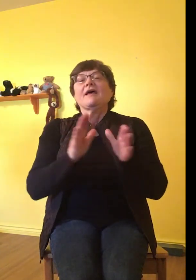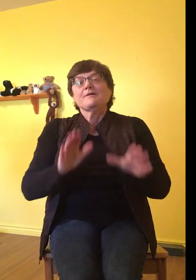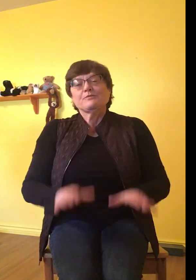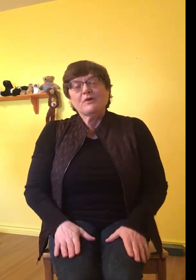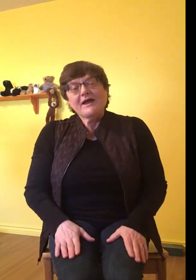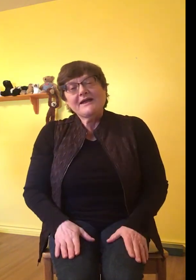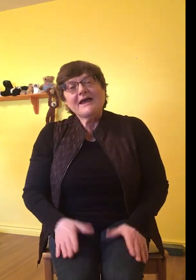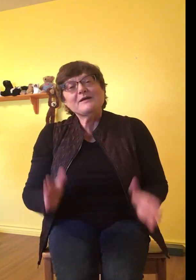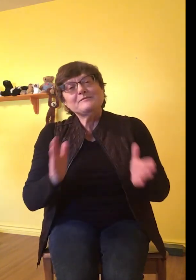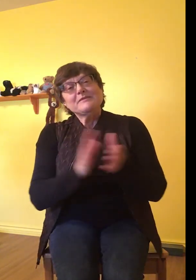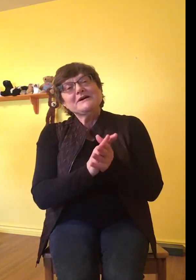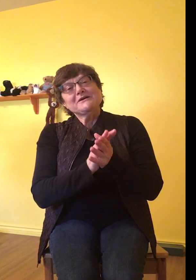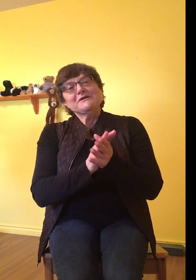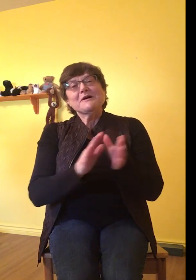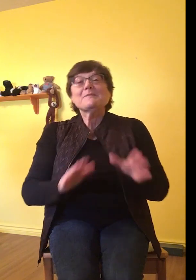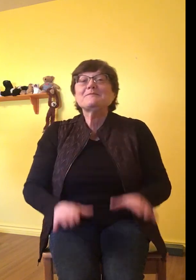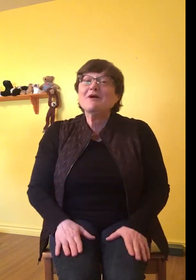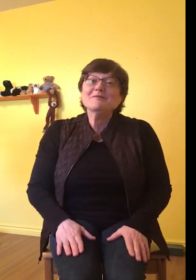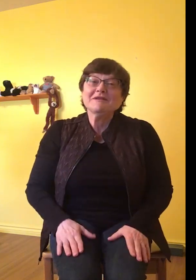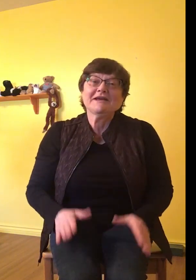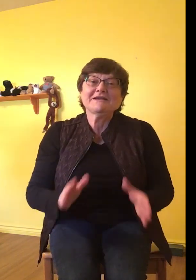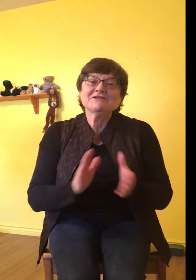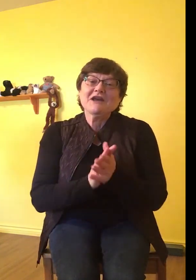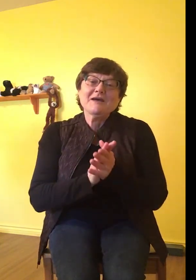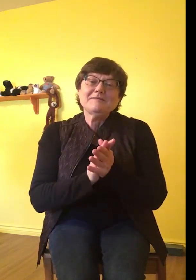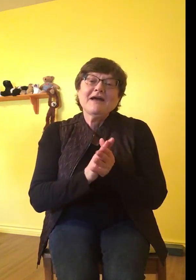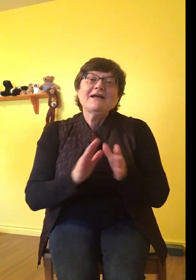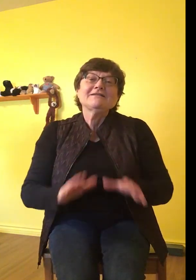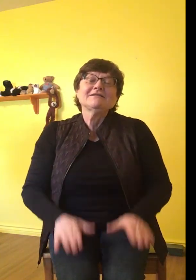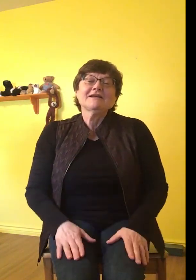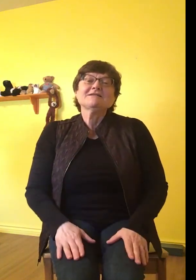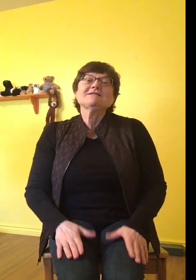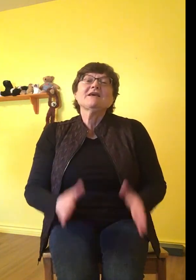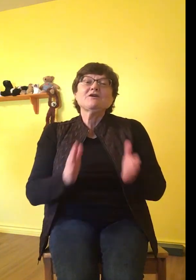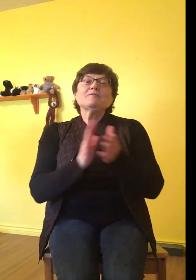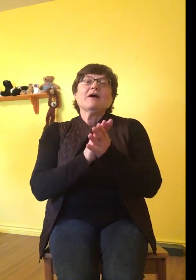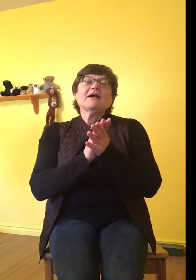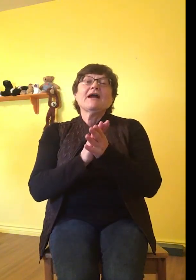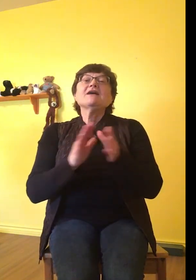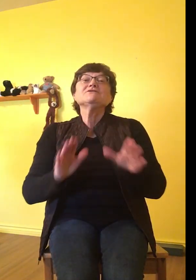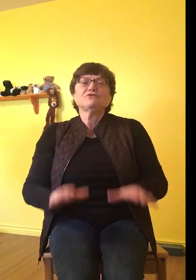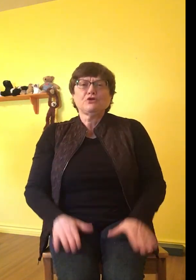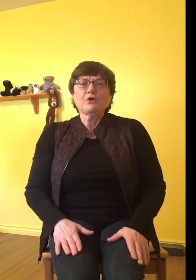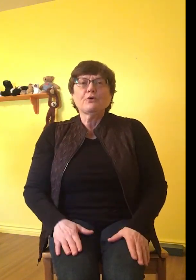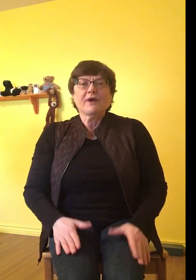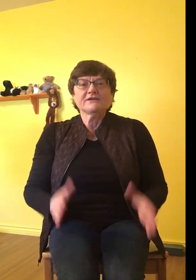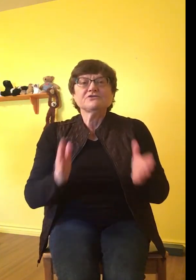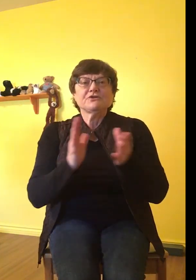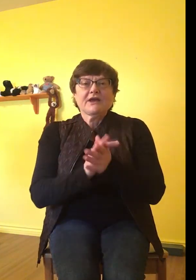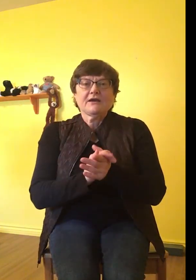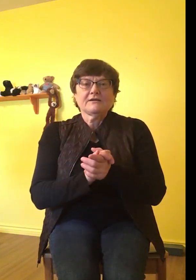Bread and butter, marmalade and jam, let's say goodbye as low as you can.